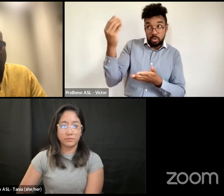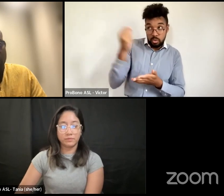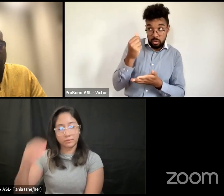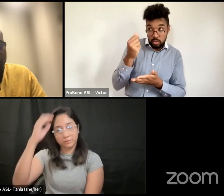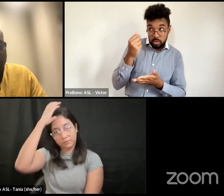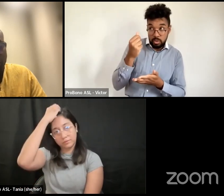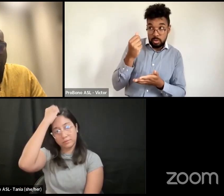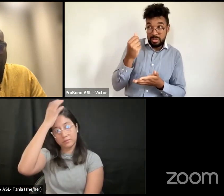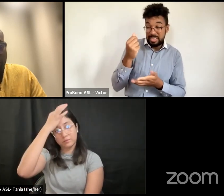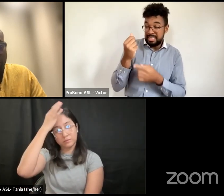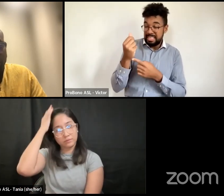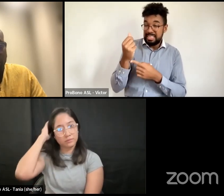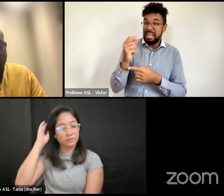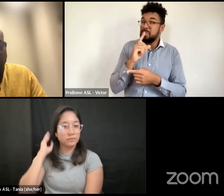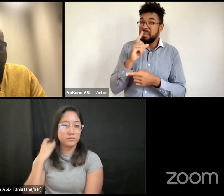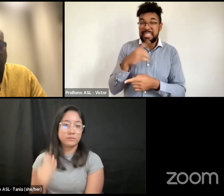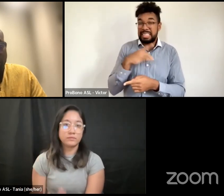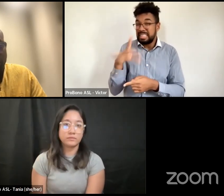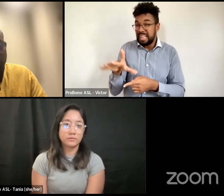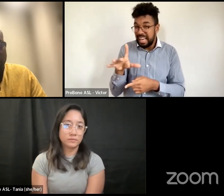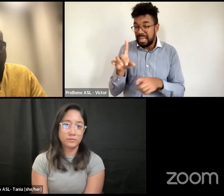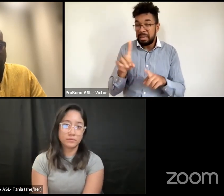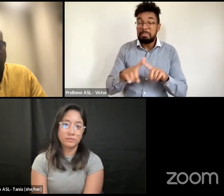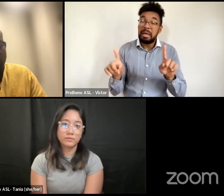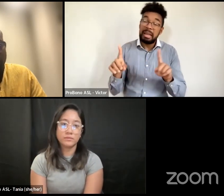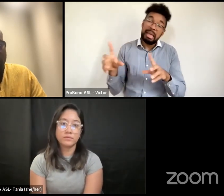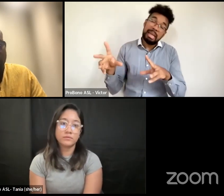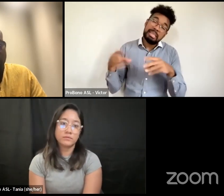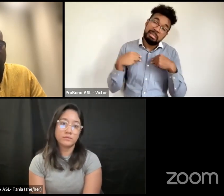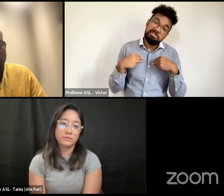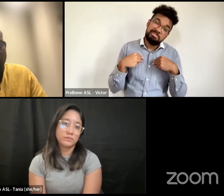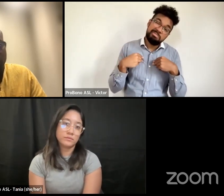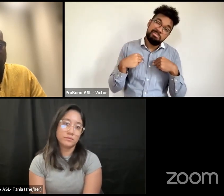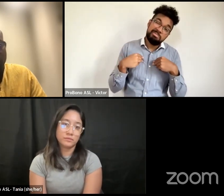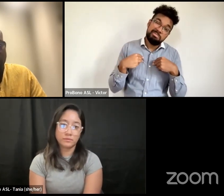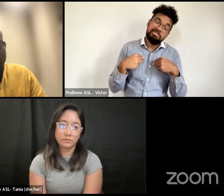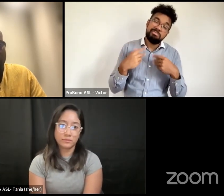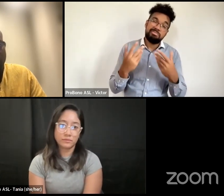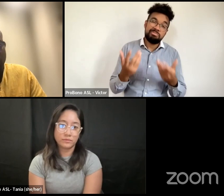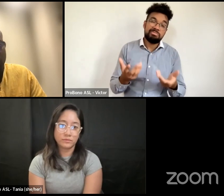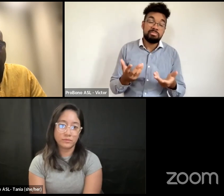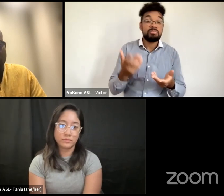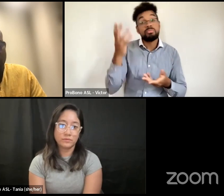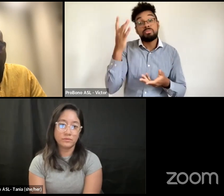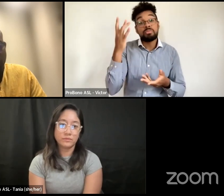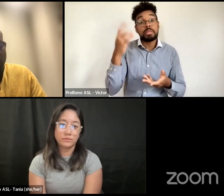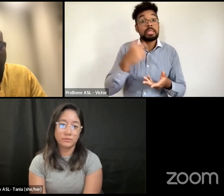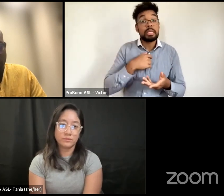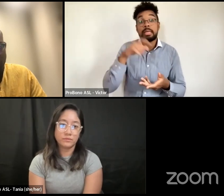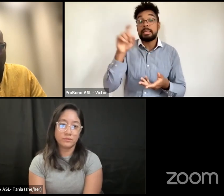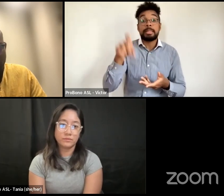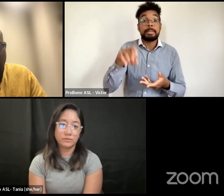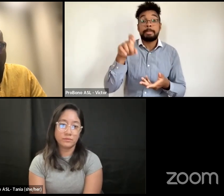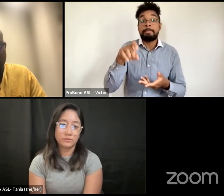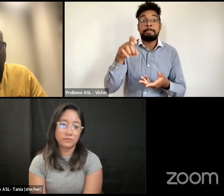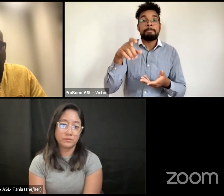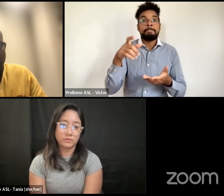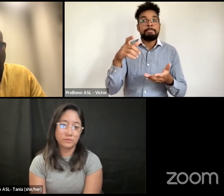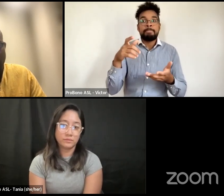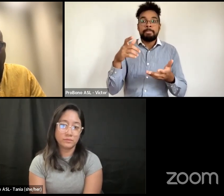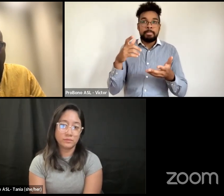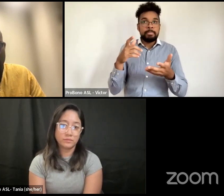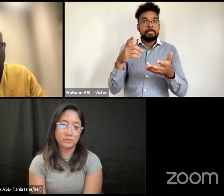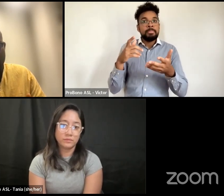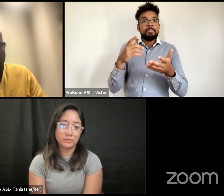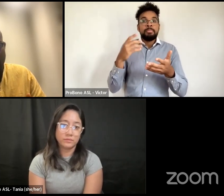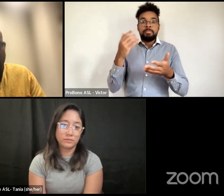but i accepted it as an early scholar because i needed to be seated where i am now